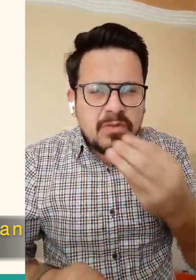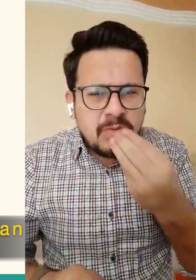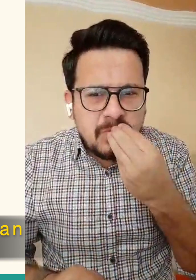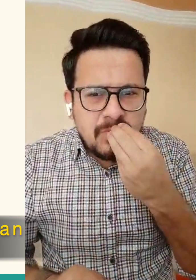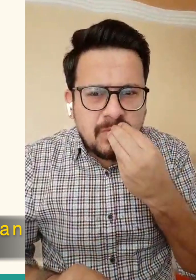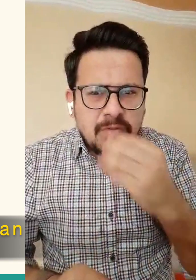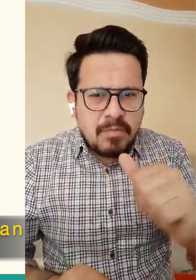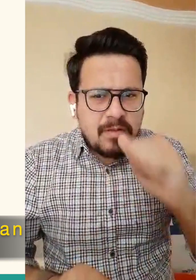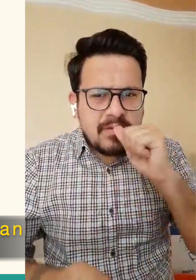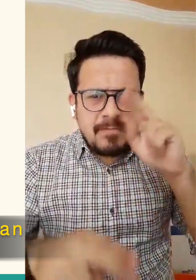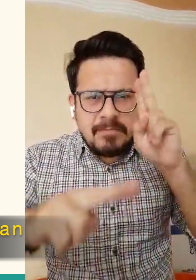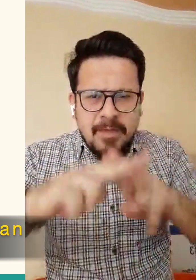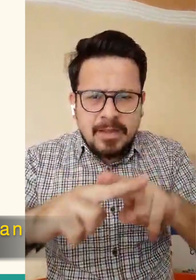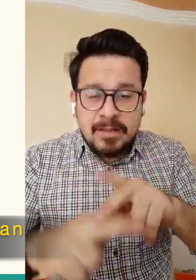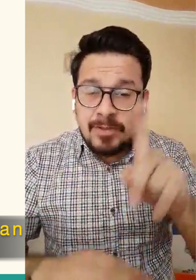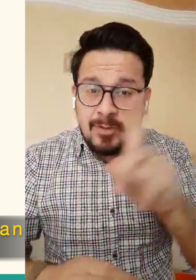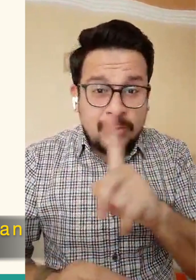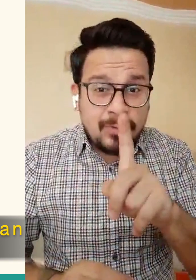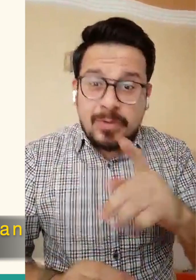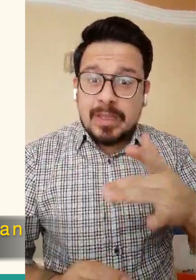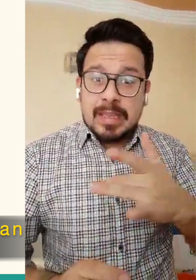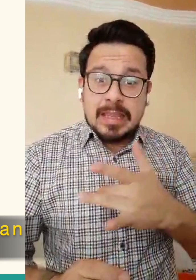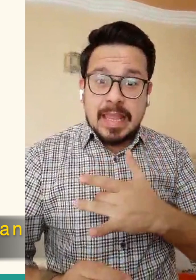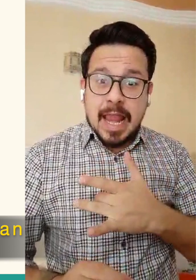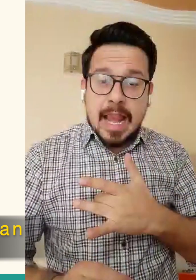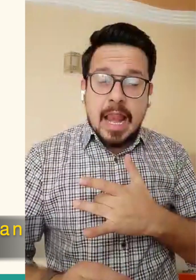and lustful desires as well.